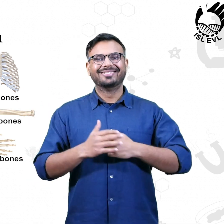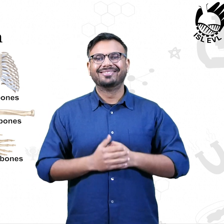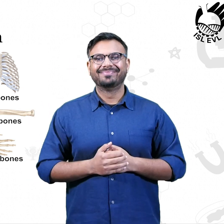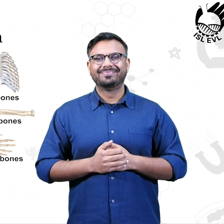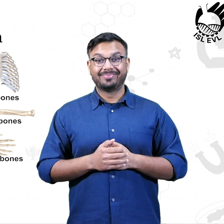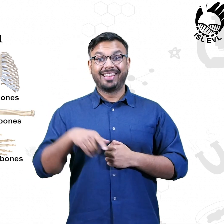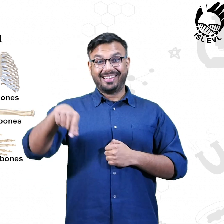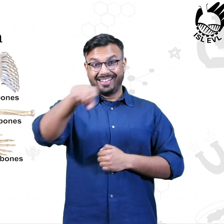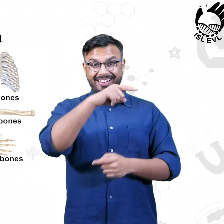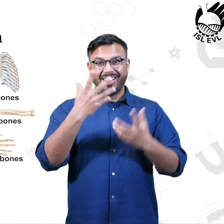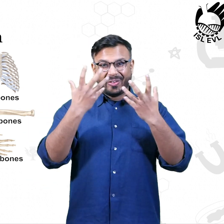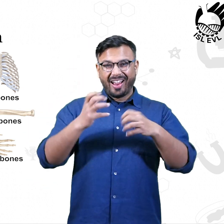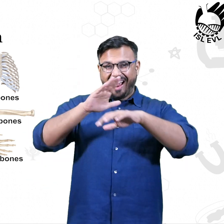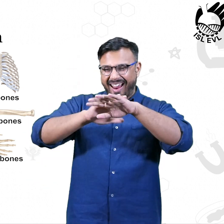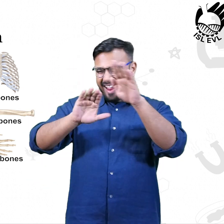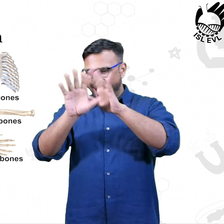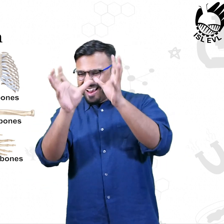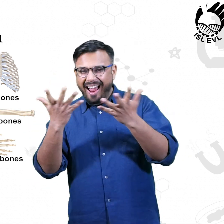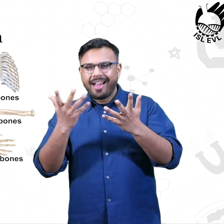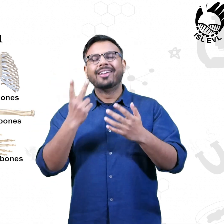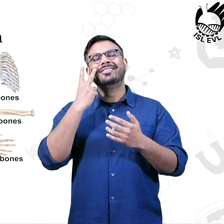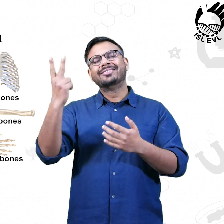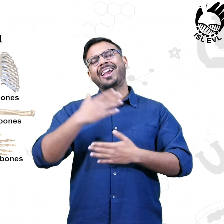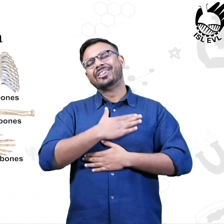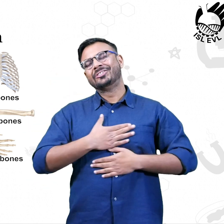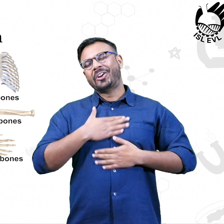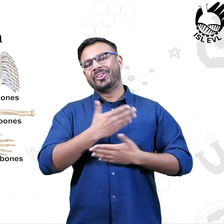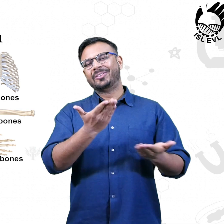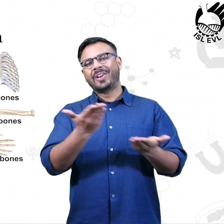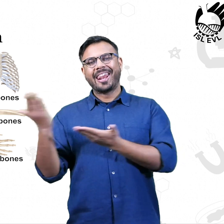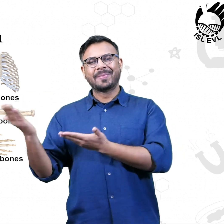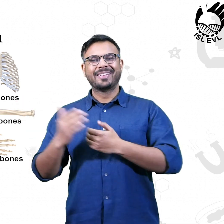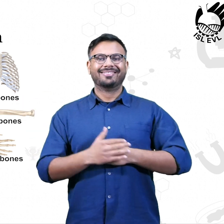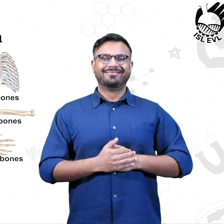Are you excited to check out the anatomical model? We welcome you and hope you enjoy your visit.